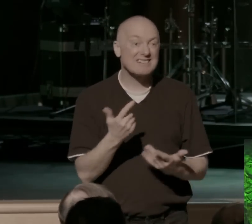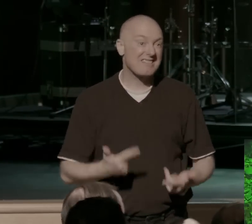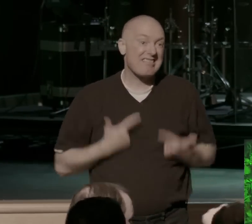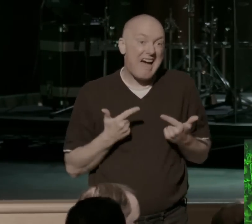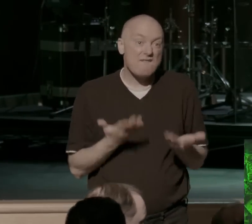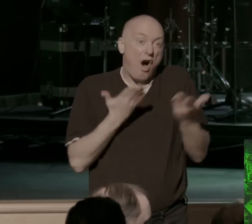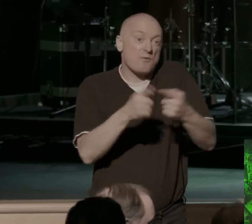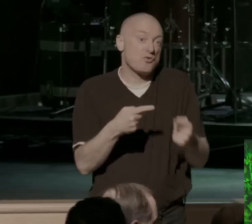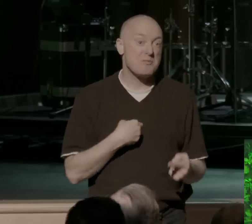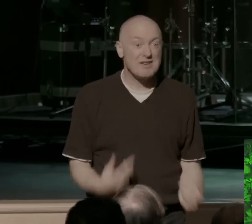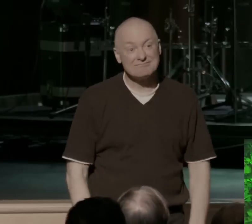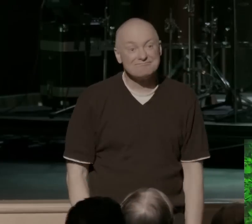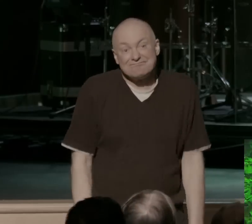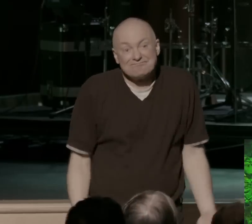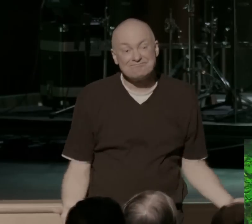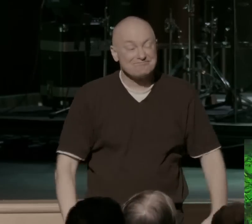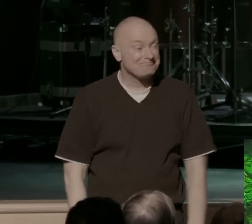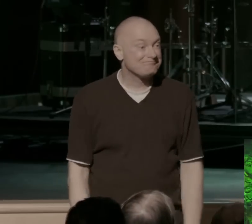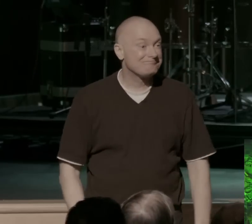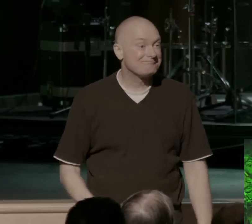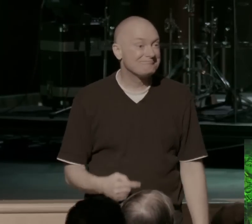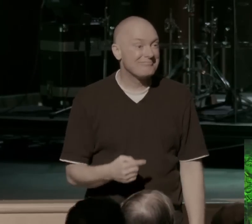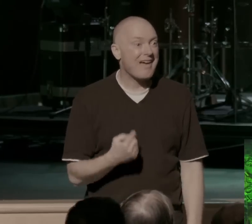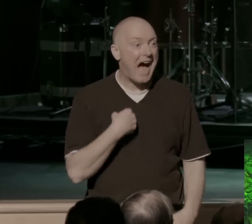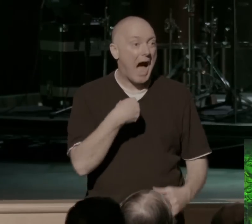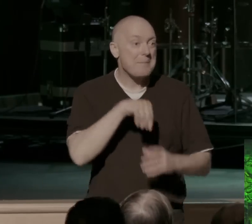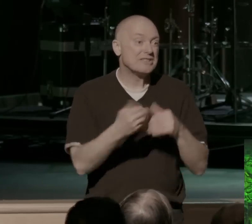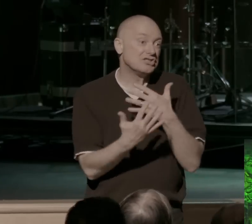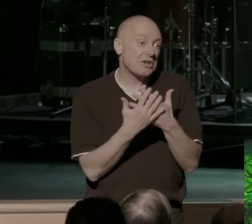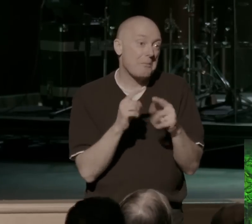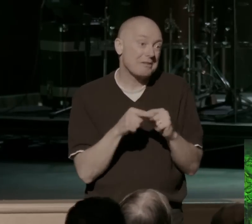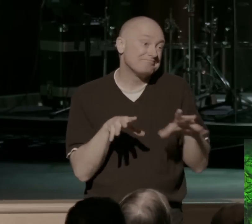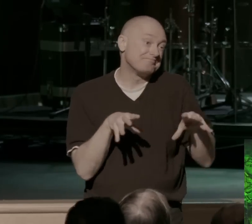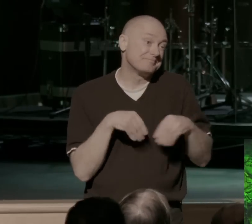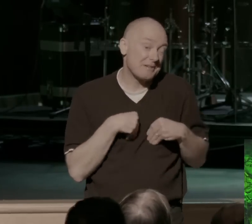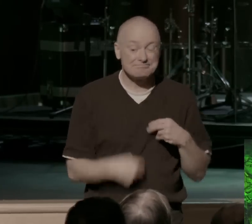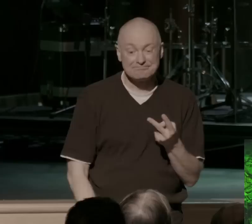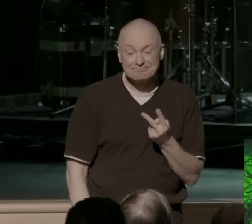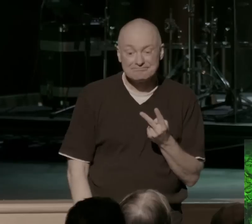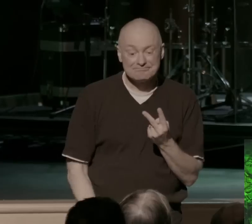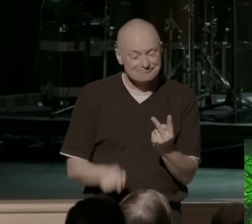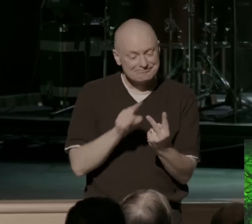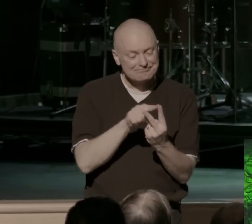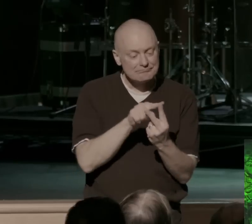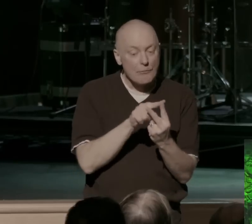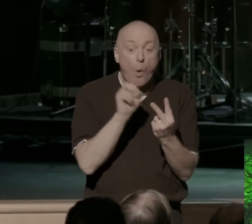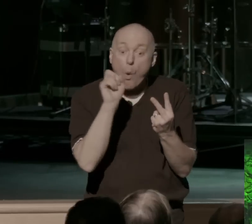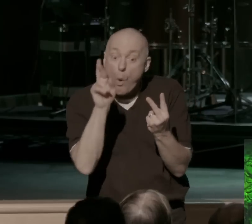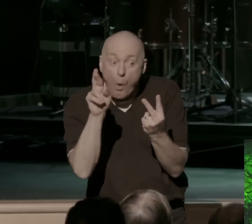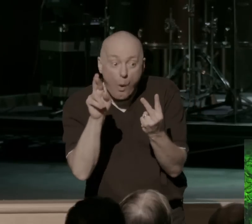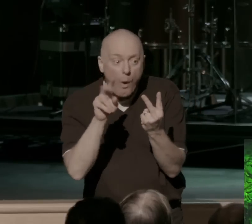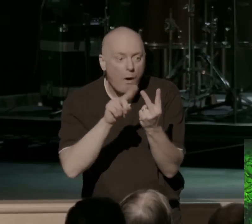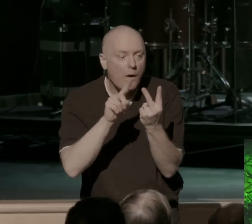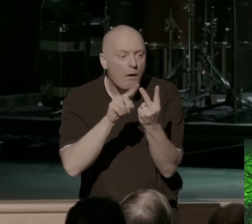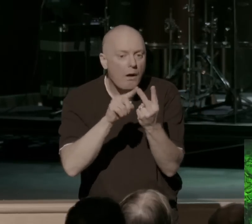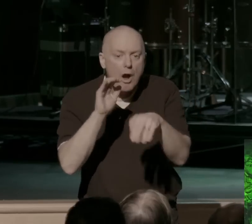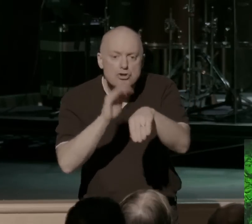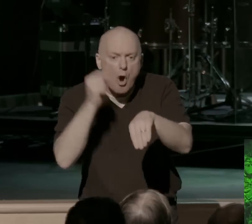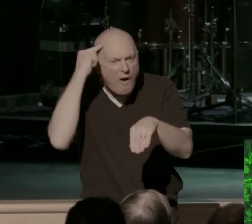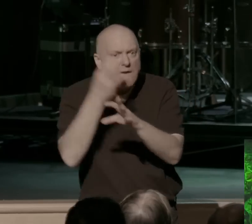offer. I guess this jail cell is as good as it's going to get. And then you hear this call for freedom. You, you hear this, this call saying that you